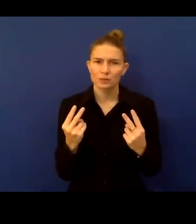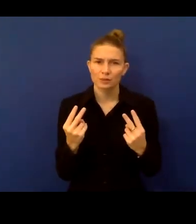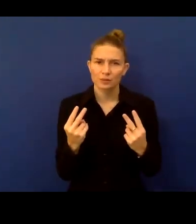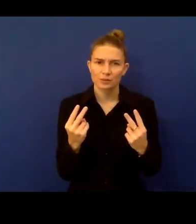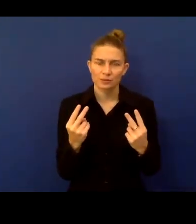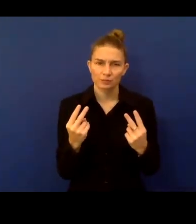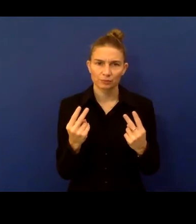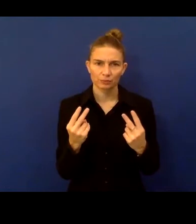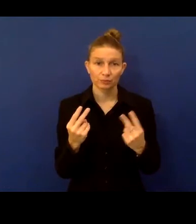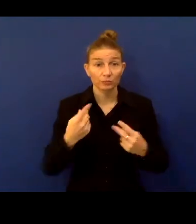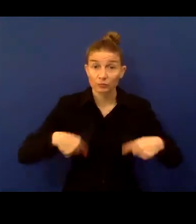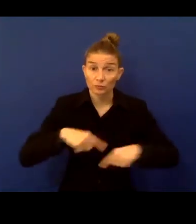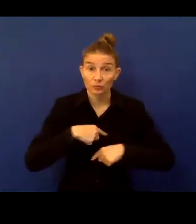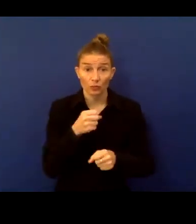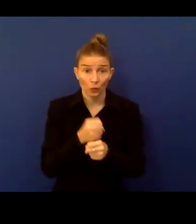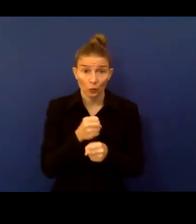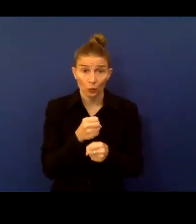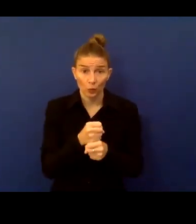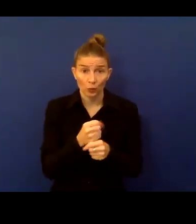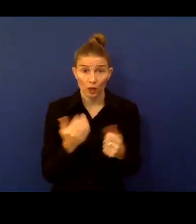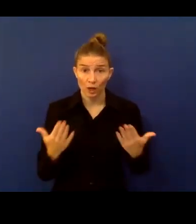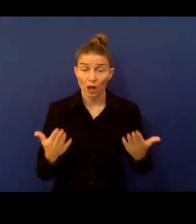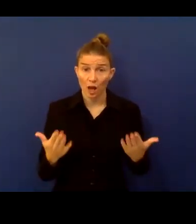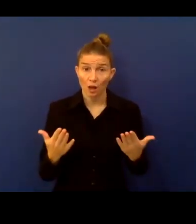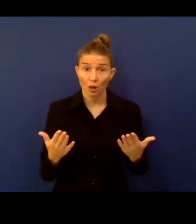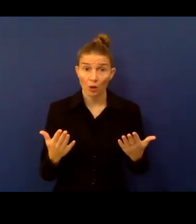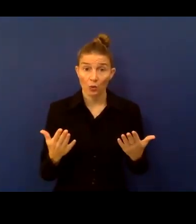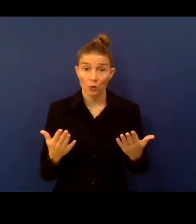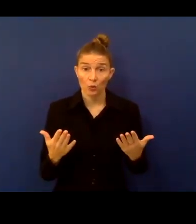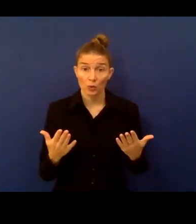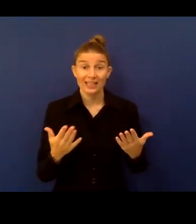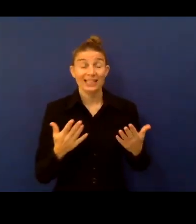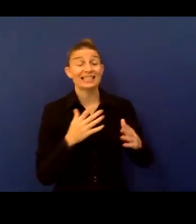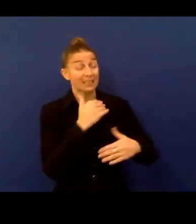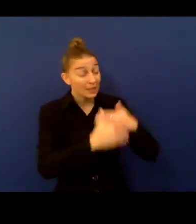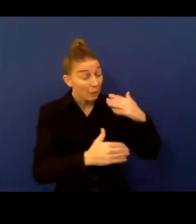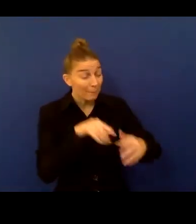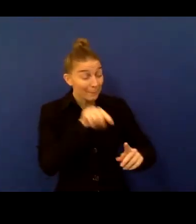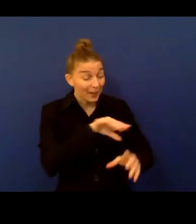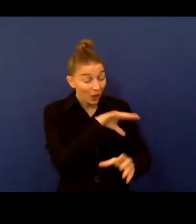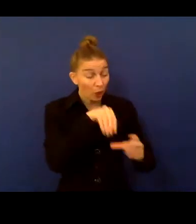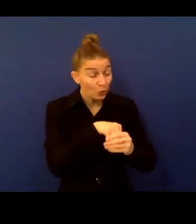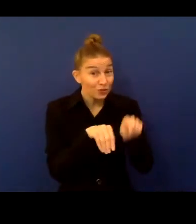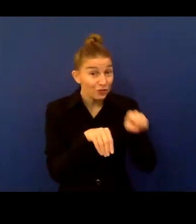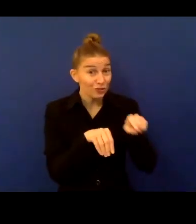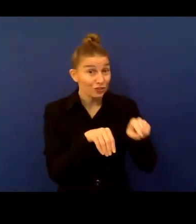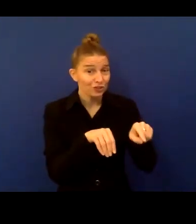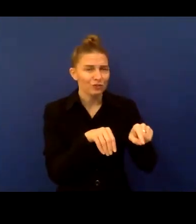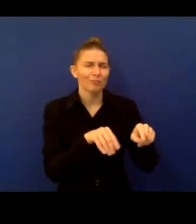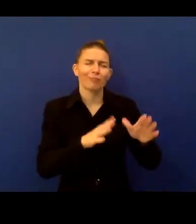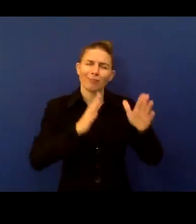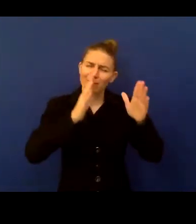the work we do with disability inclusion has to be a major